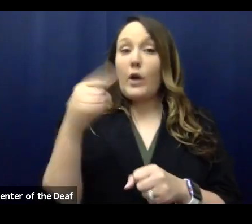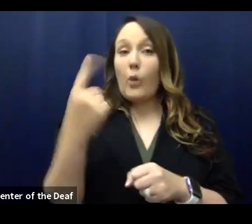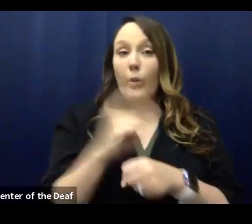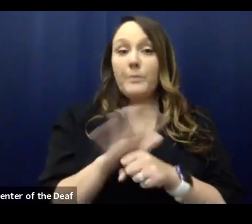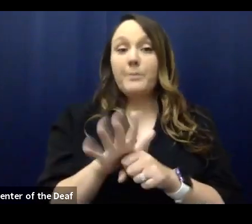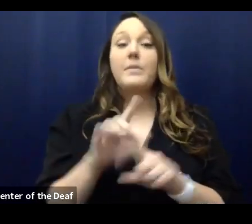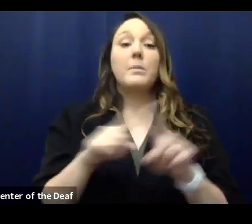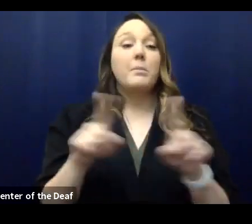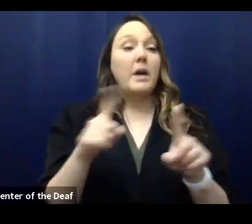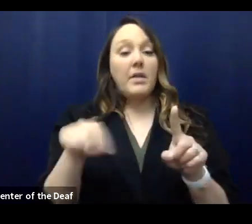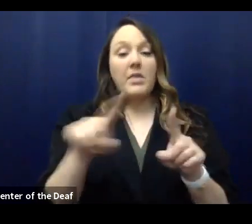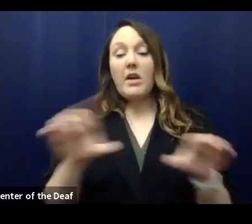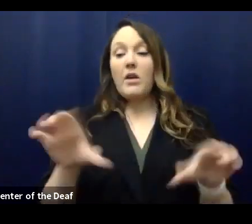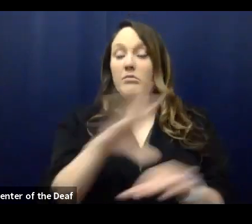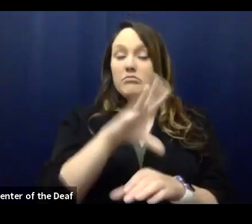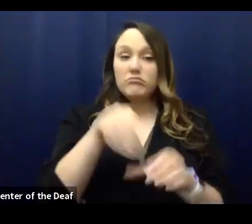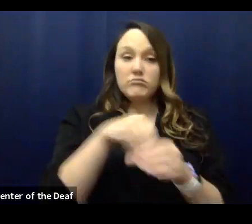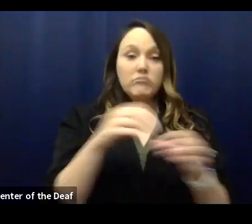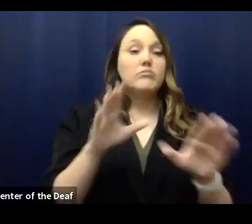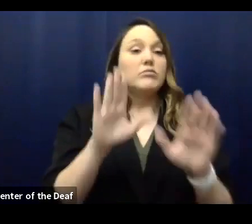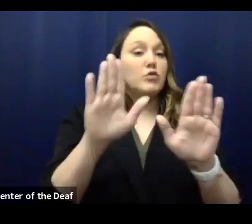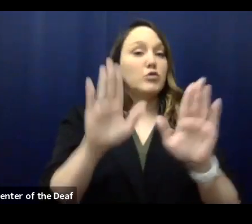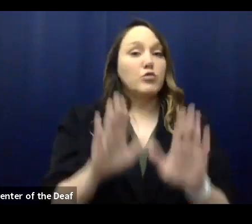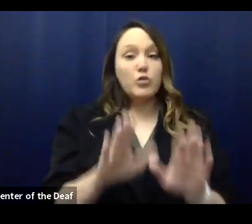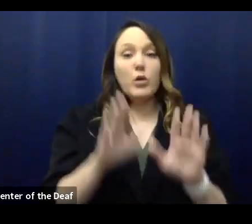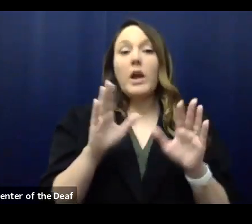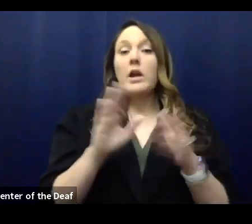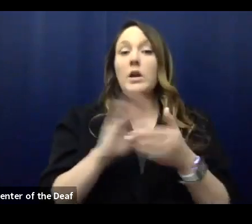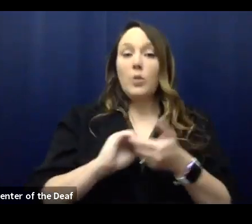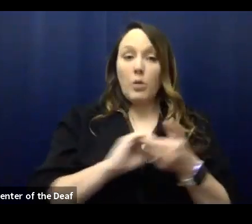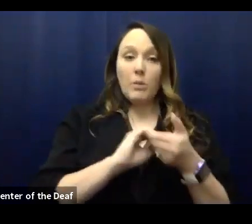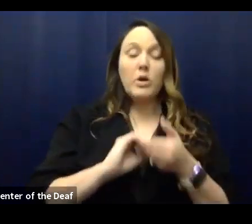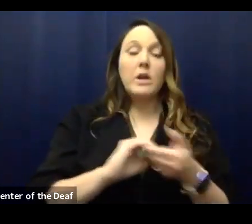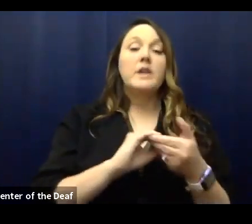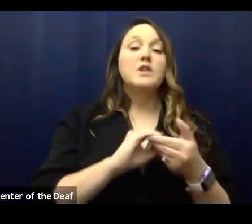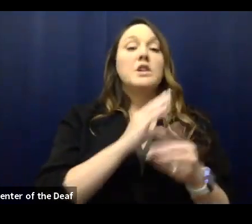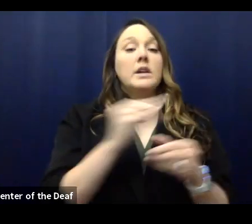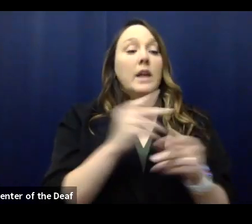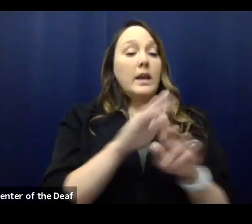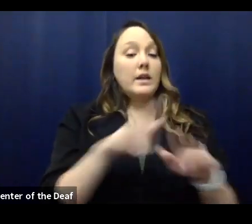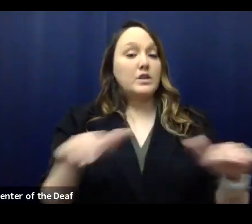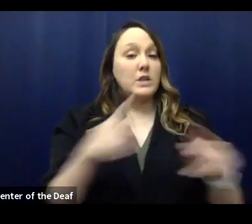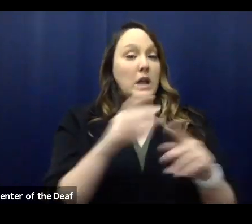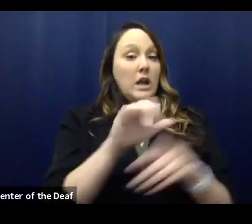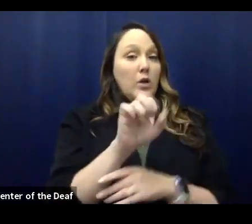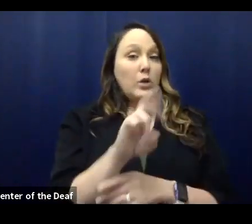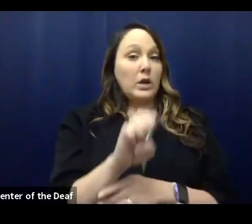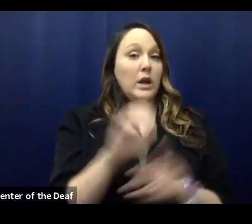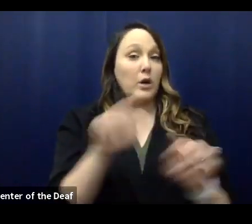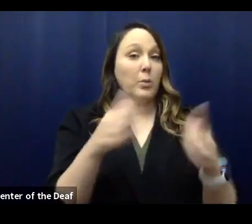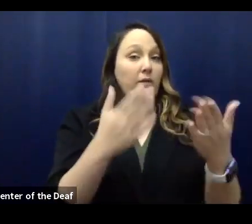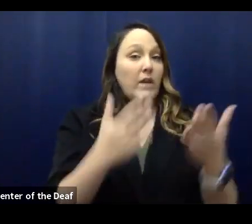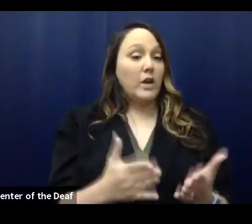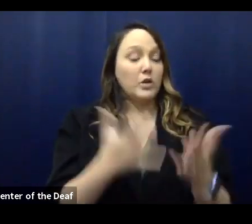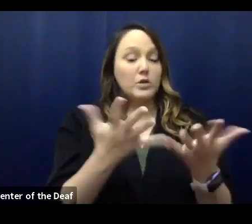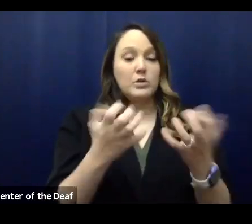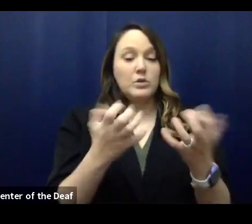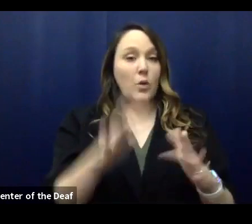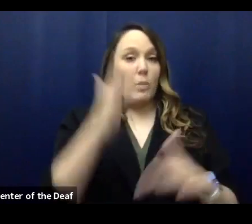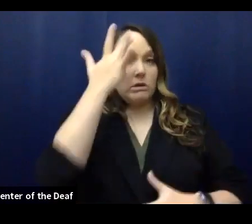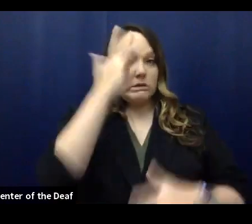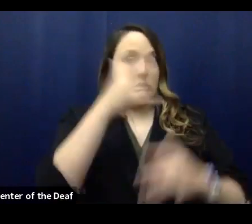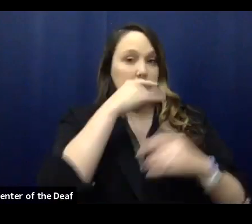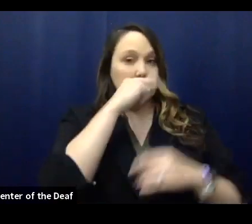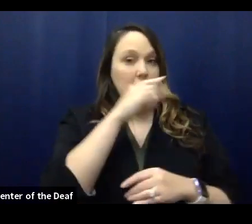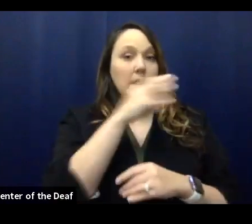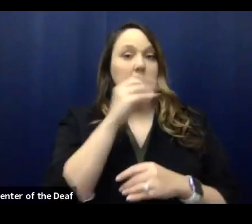great cooperation with our daycare providers, our childcare providers, who don't want to make any more children sick and certainly don't want to make